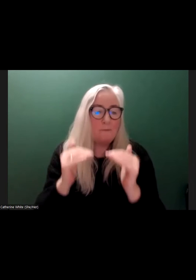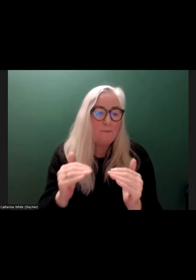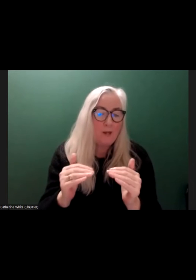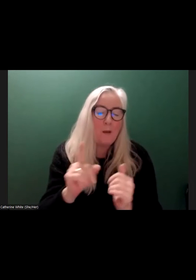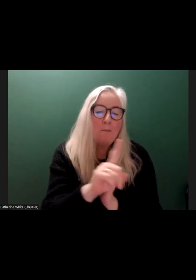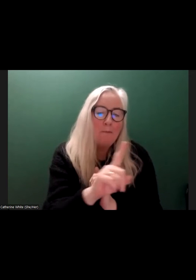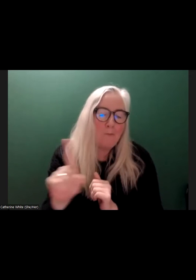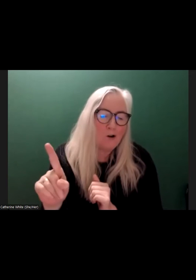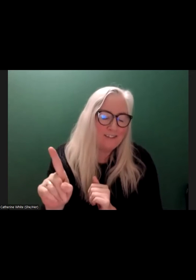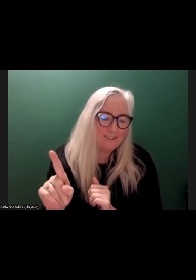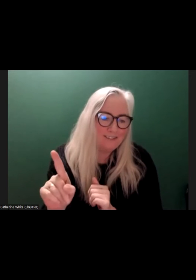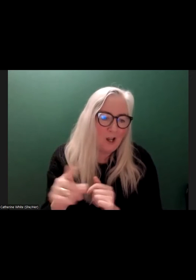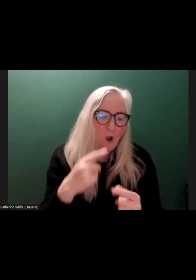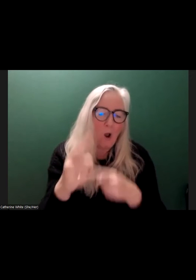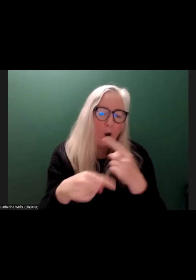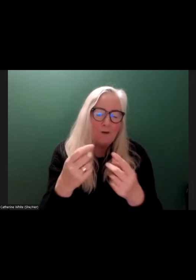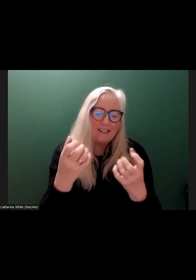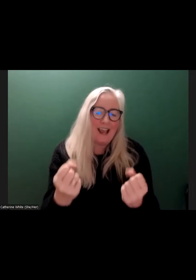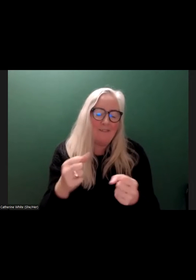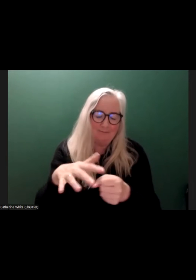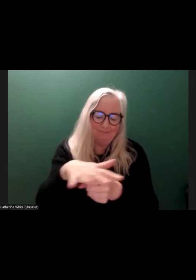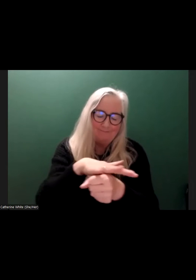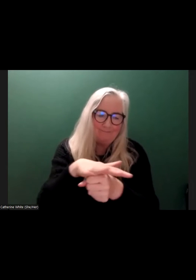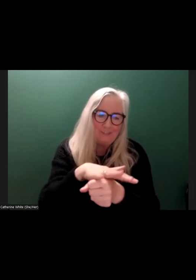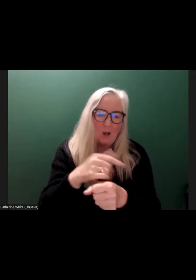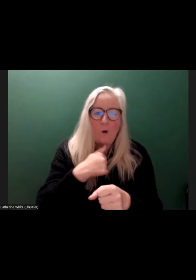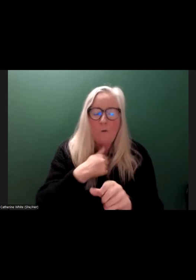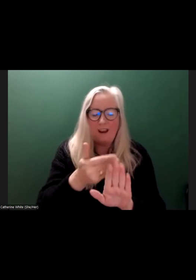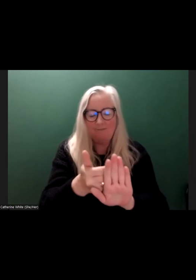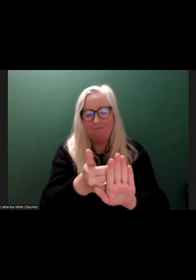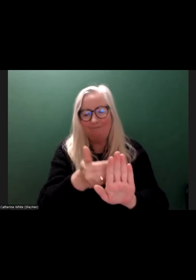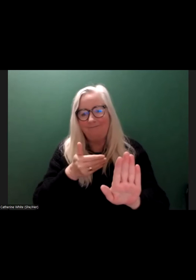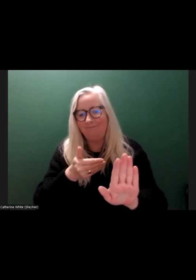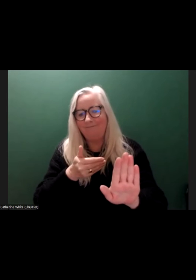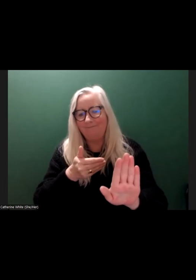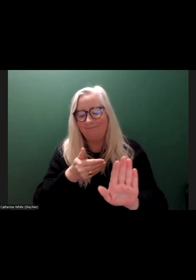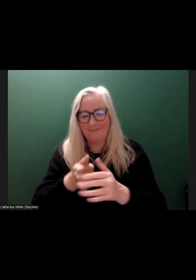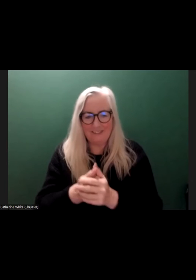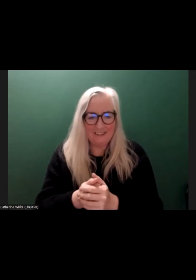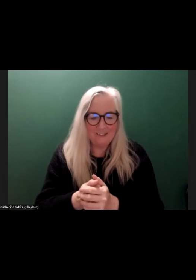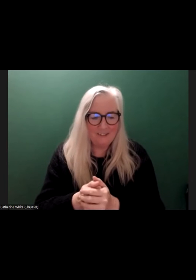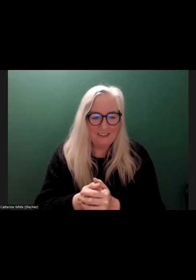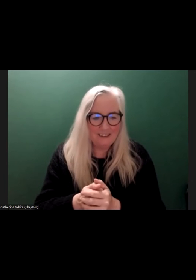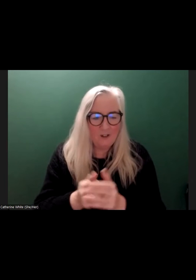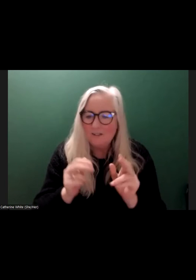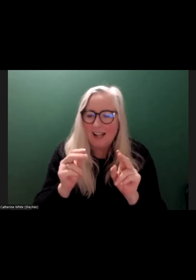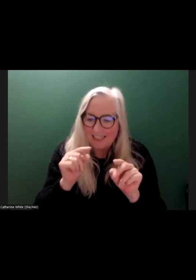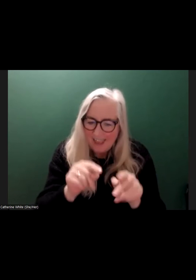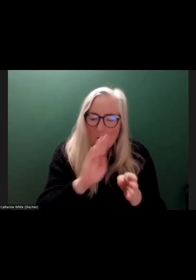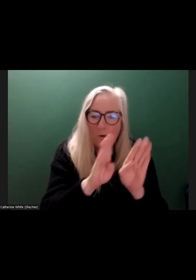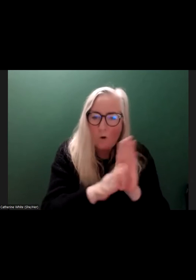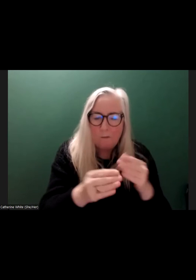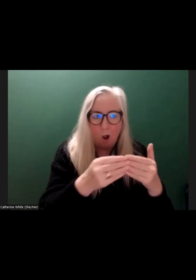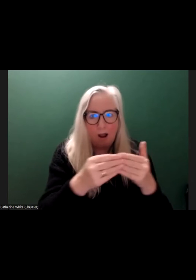But there was always a situation where we were seeing this outside that are as opposed to climate change, which cannot be that. And that leads into the other